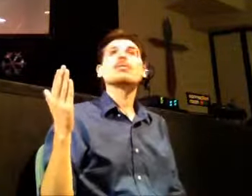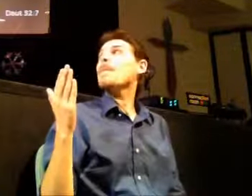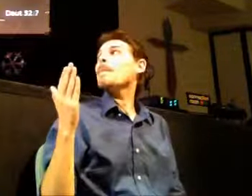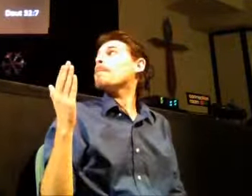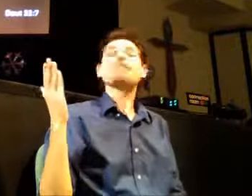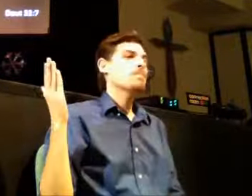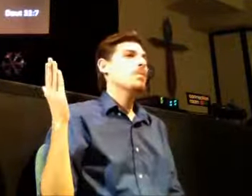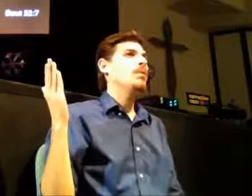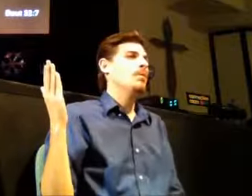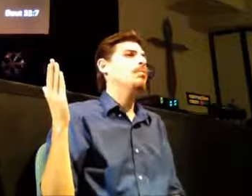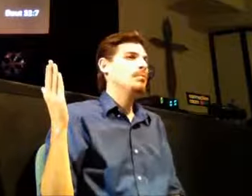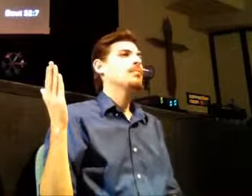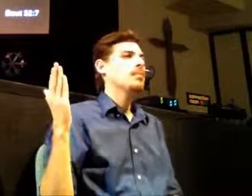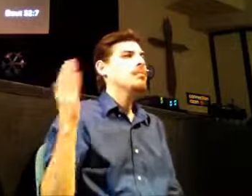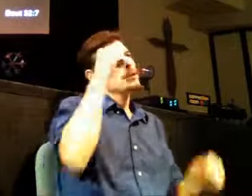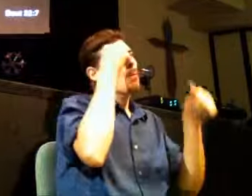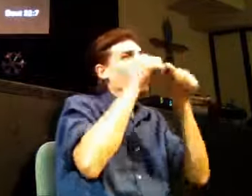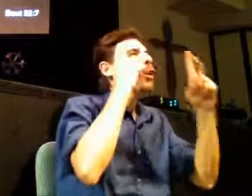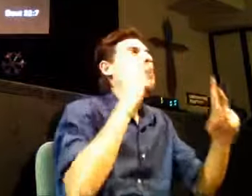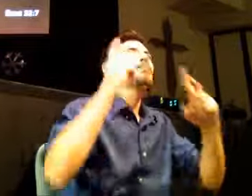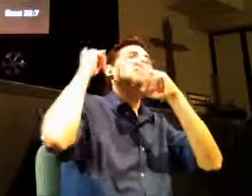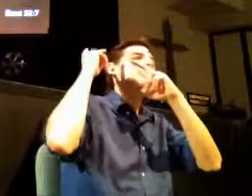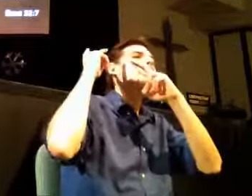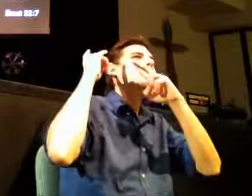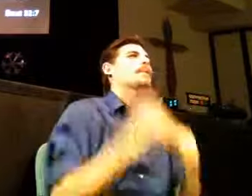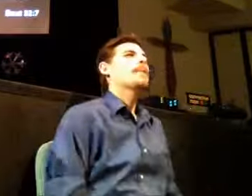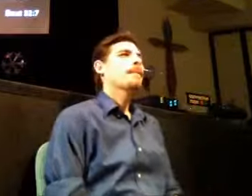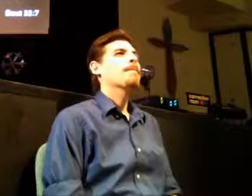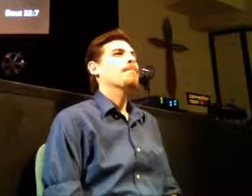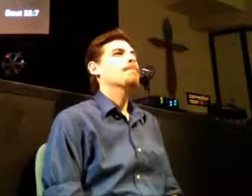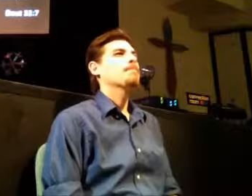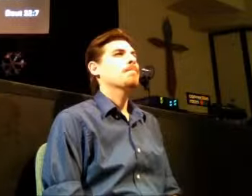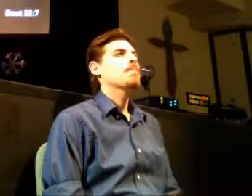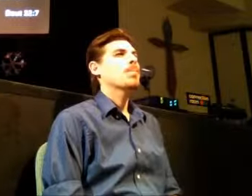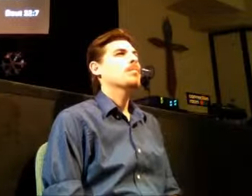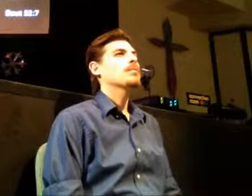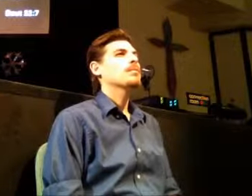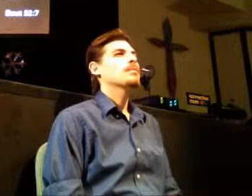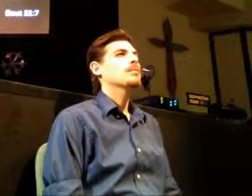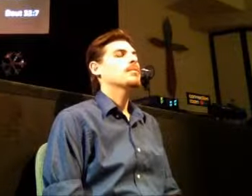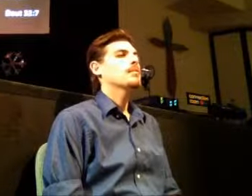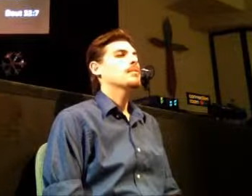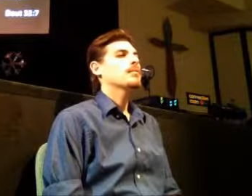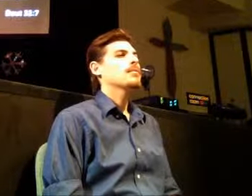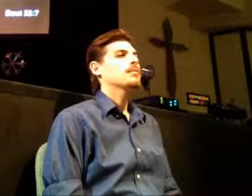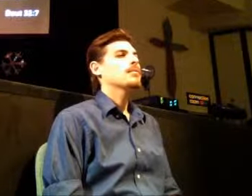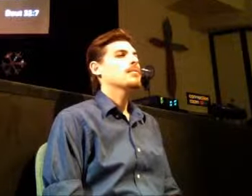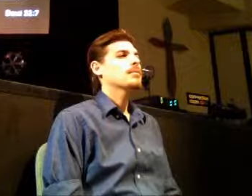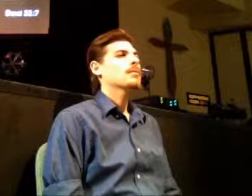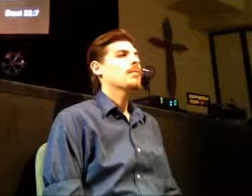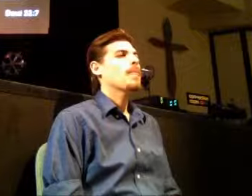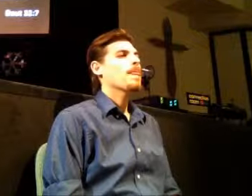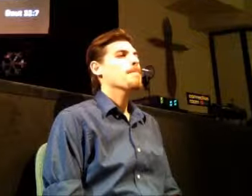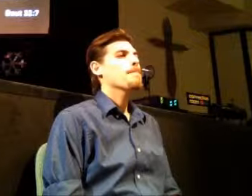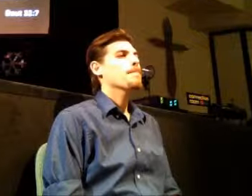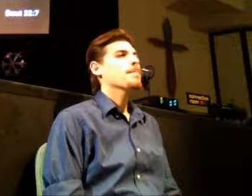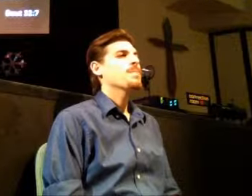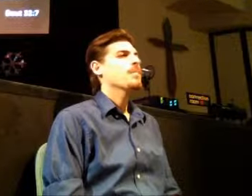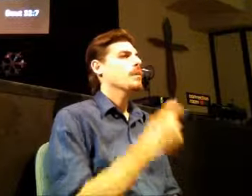fix this is i want you to remember something remember the days of old consider the generations long past ask your father and he will tell you your elders and they will explain it to you and what he's wanting them to do is i want you to go back and i want you to